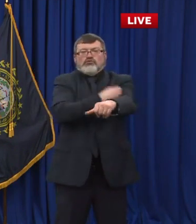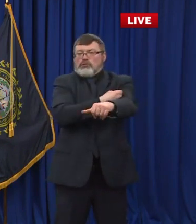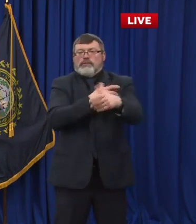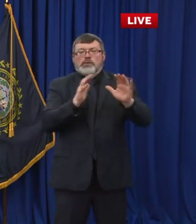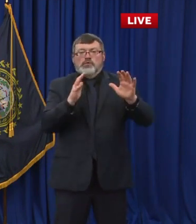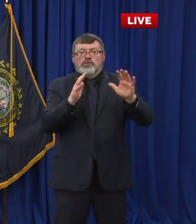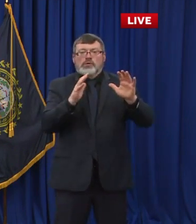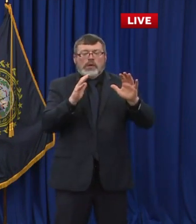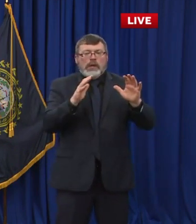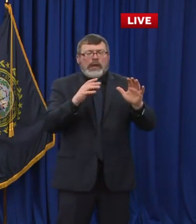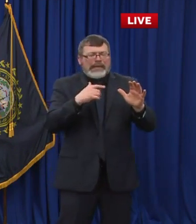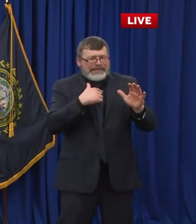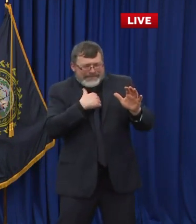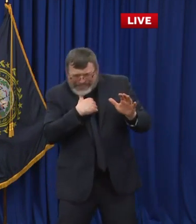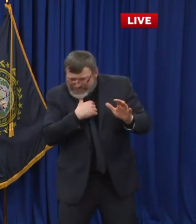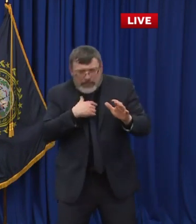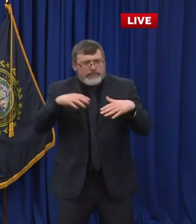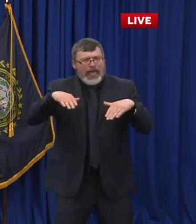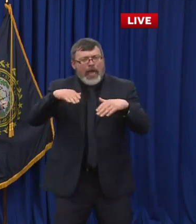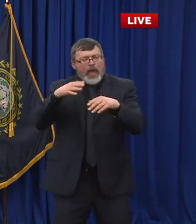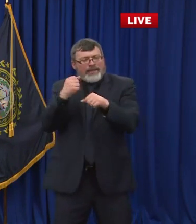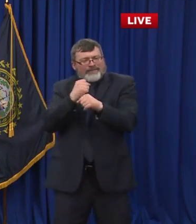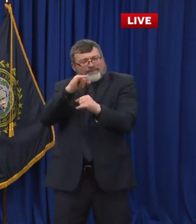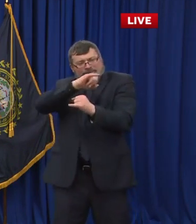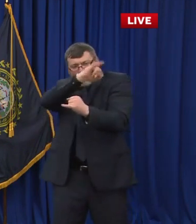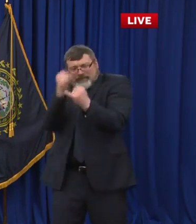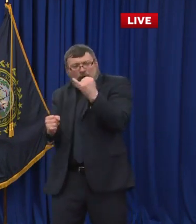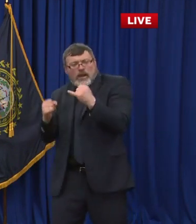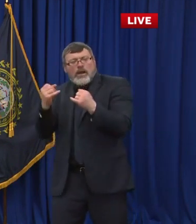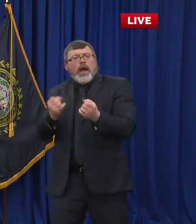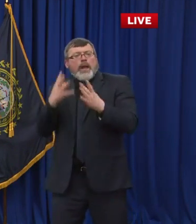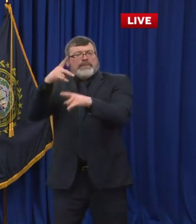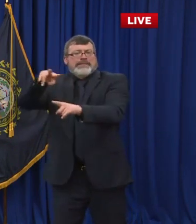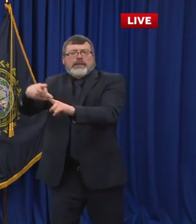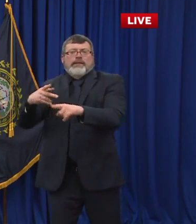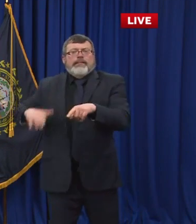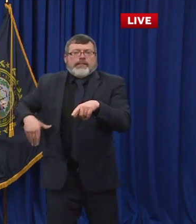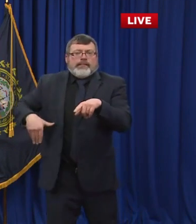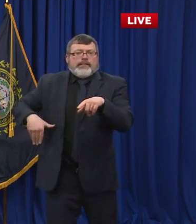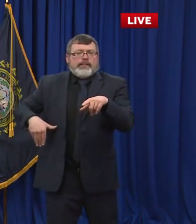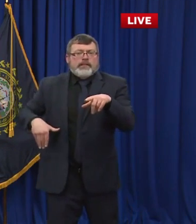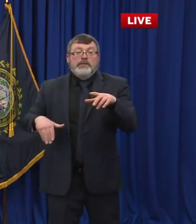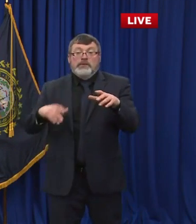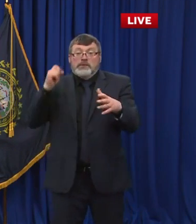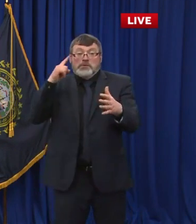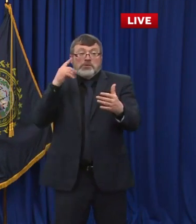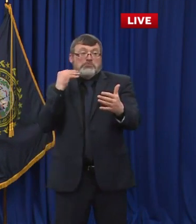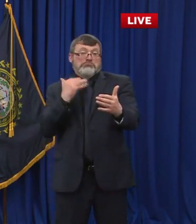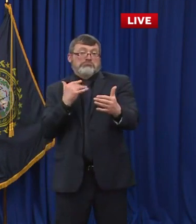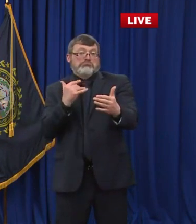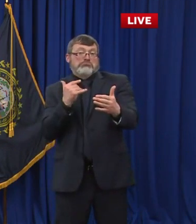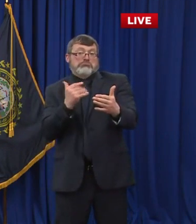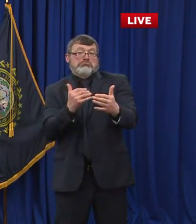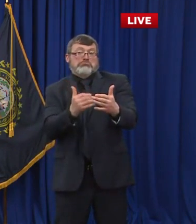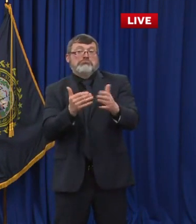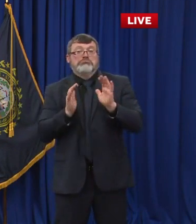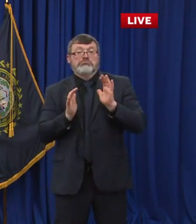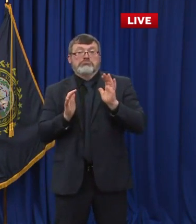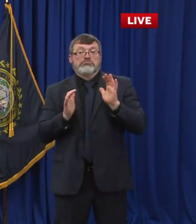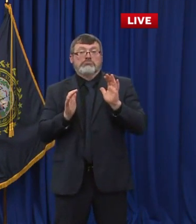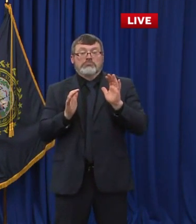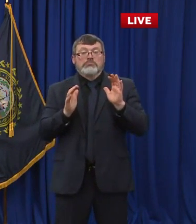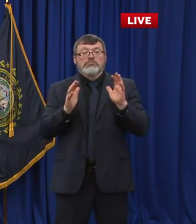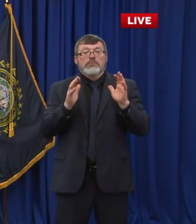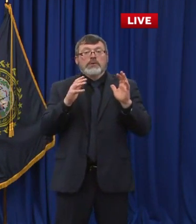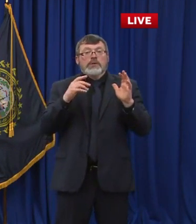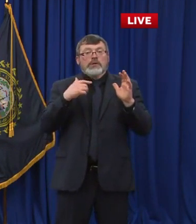but but it's very high. So it's getting close. I mean, if 80 percent is a considered threshold for a